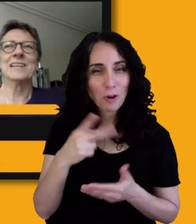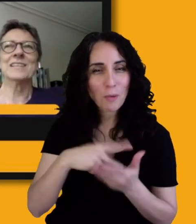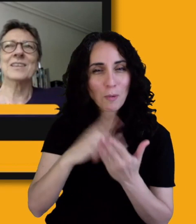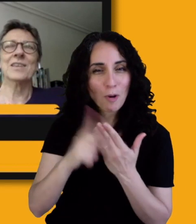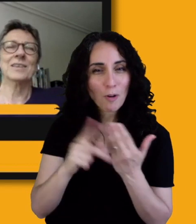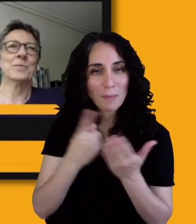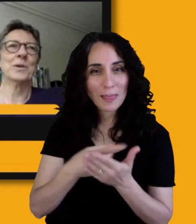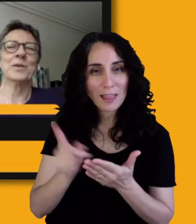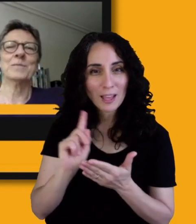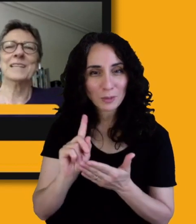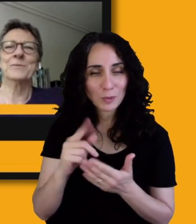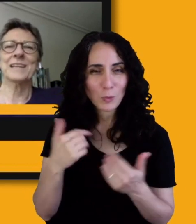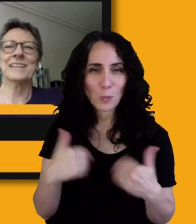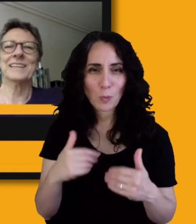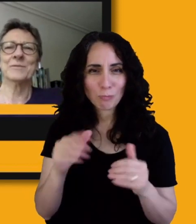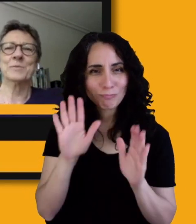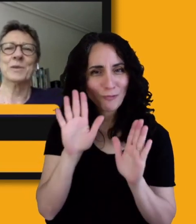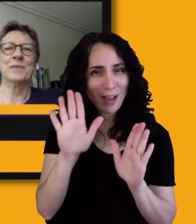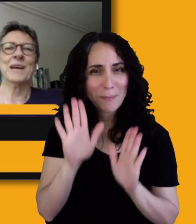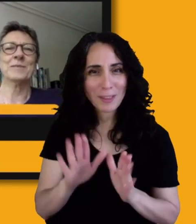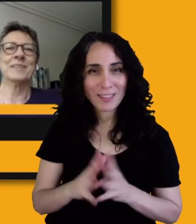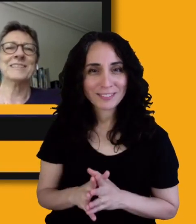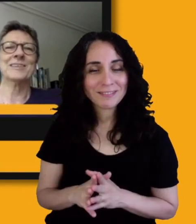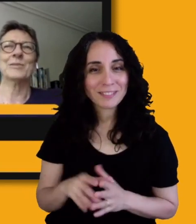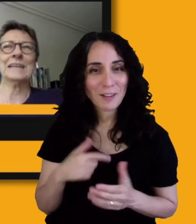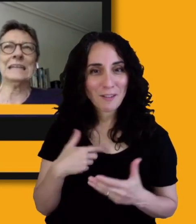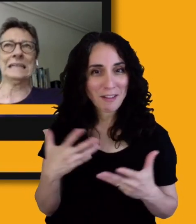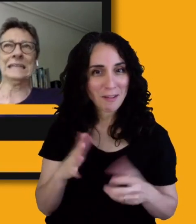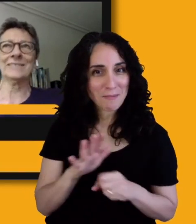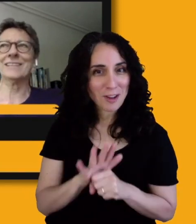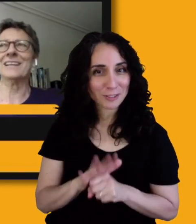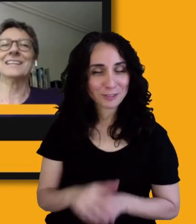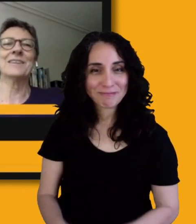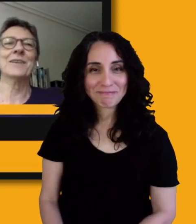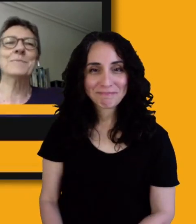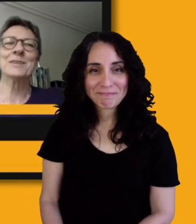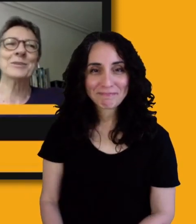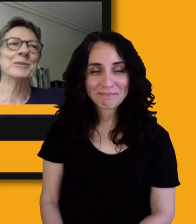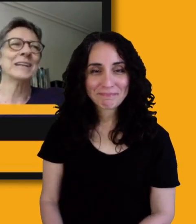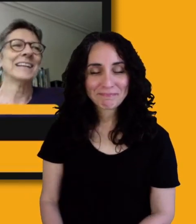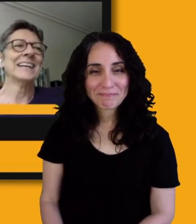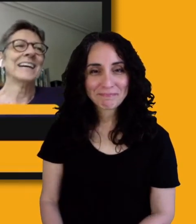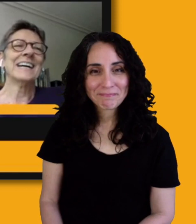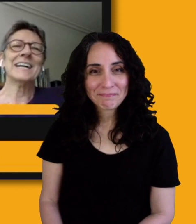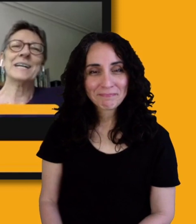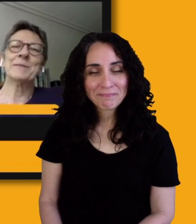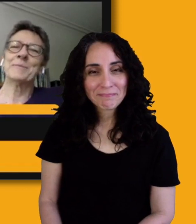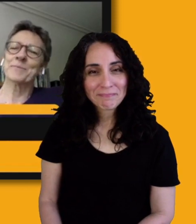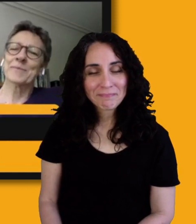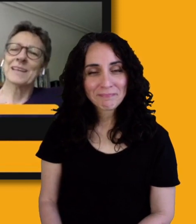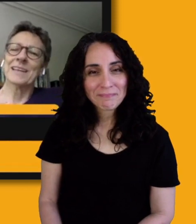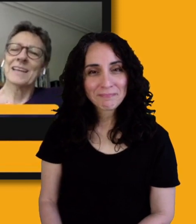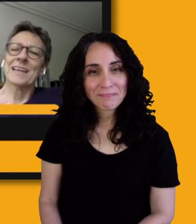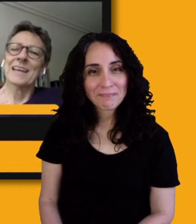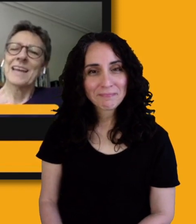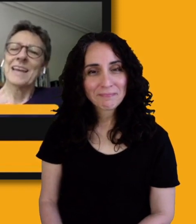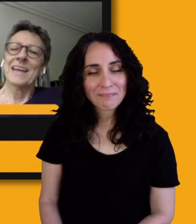saw the program last weekend. It was pretty fabulous, so it's a lot to live up to, and